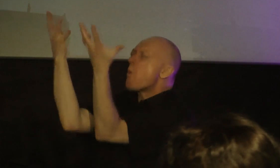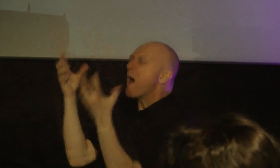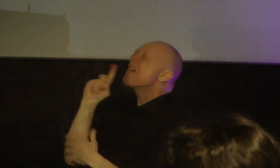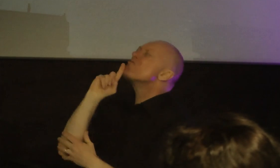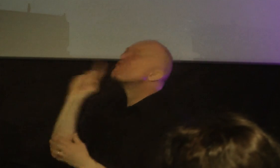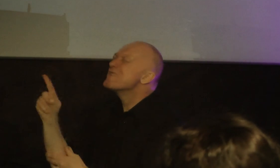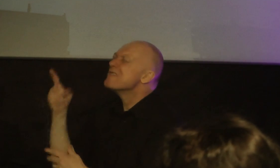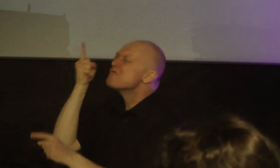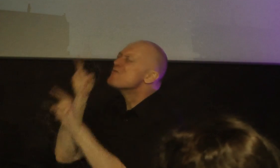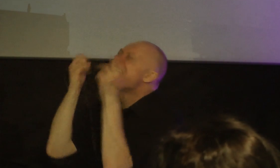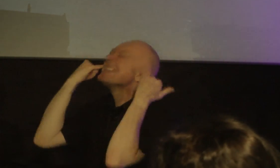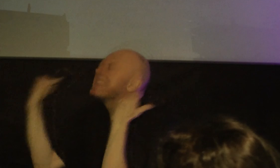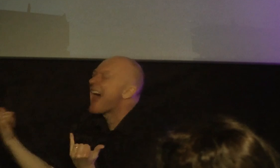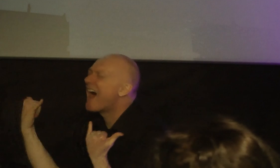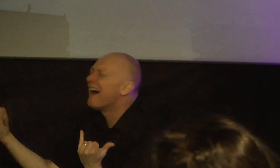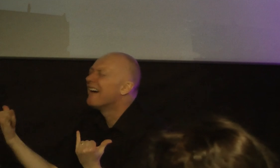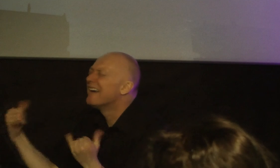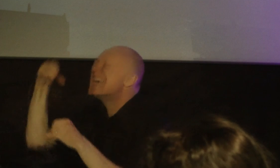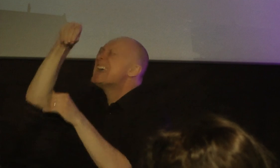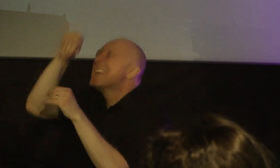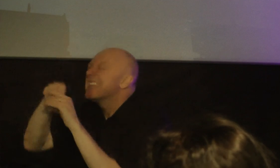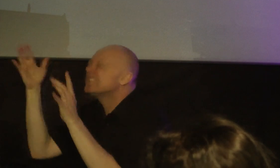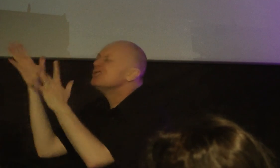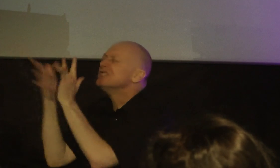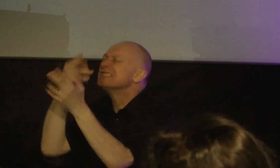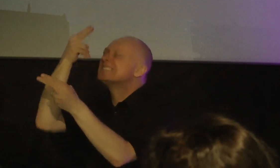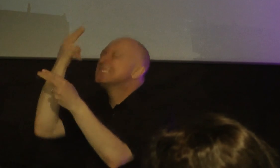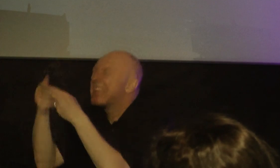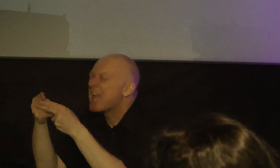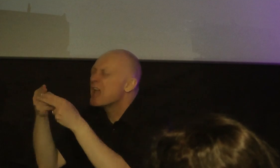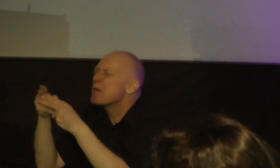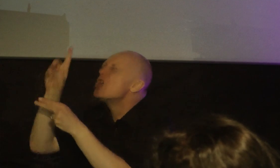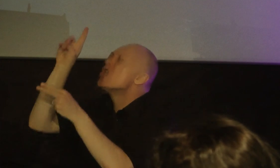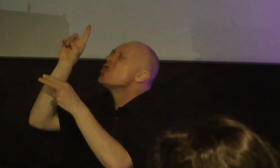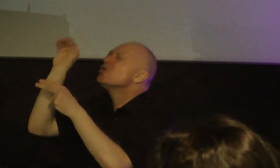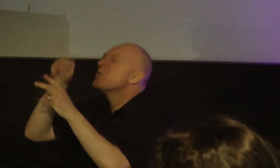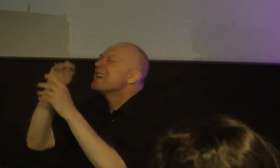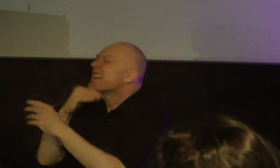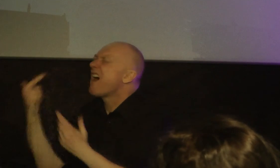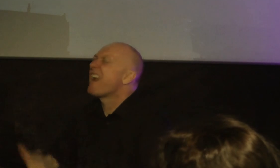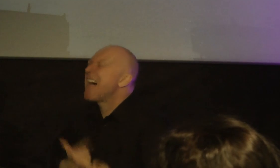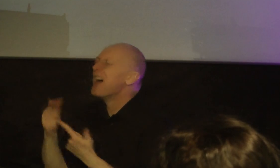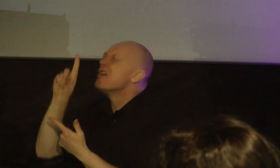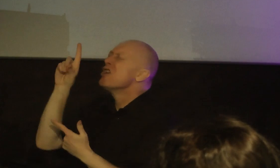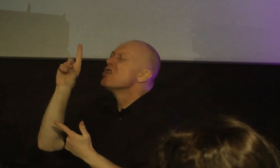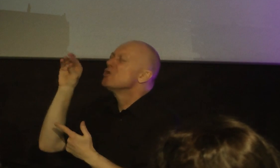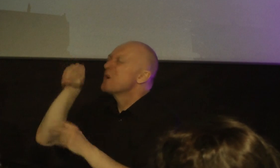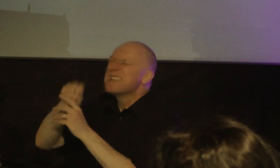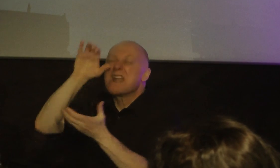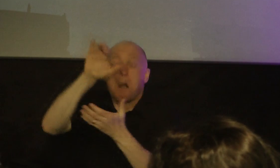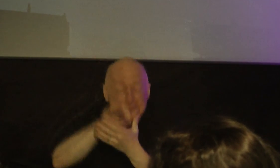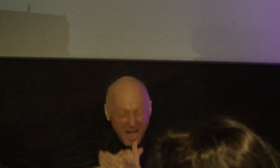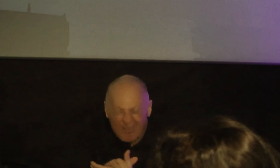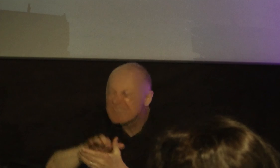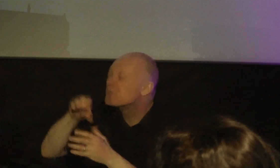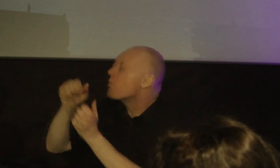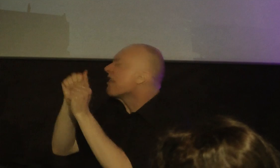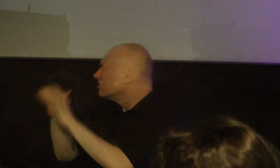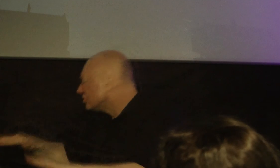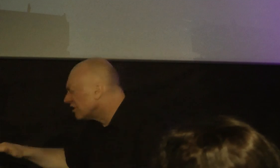now in Jesus name do it in our lives do it in our marriages do it with our children oh God